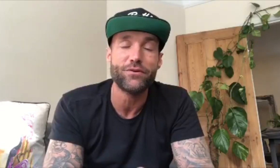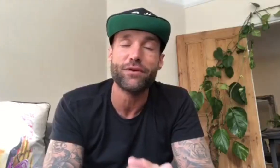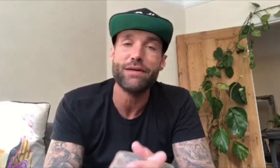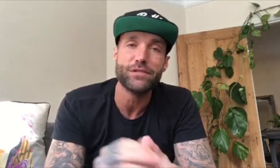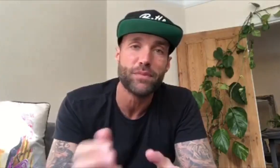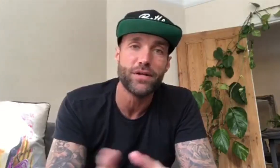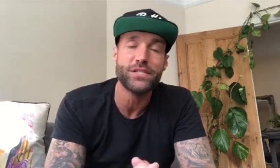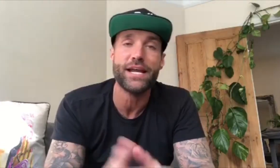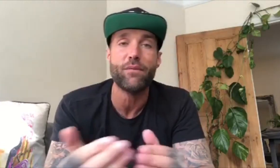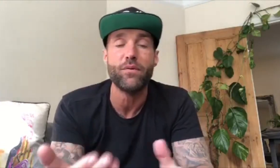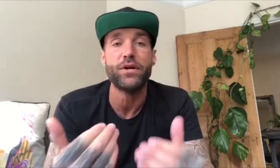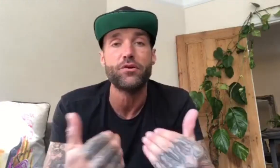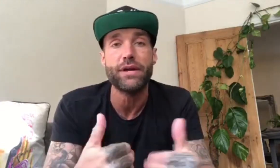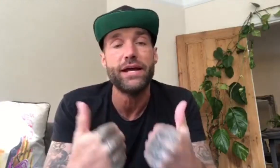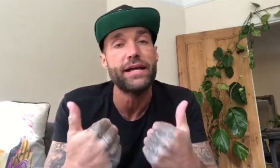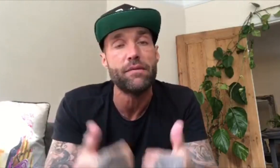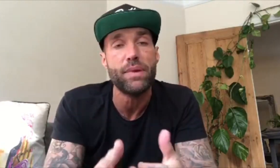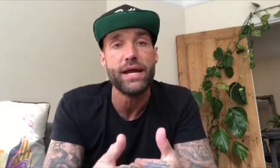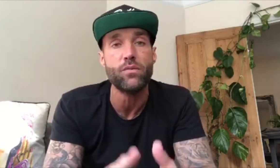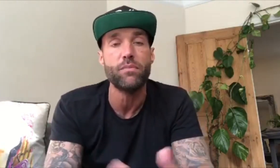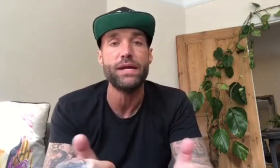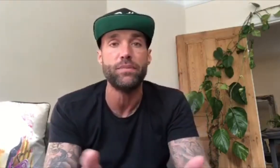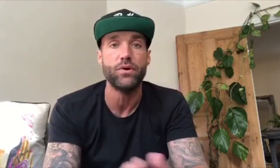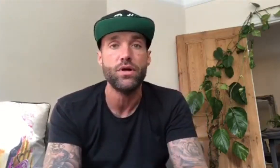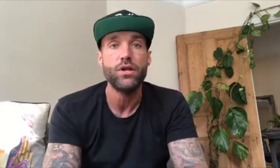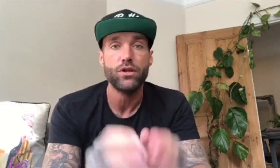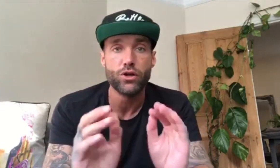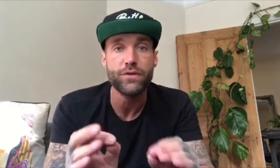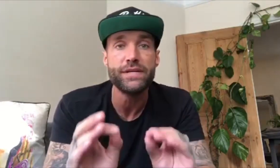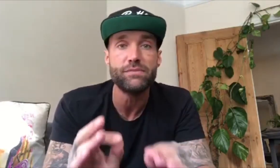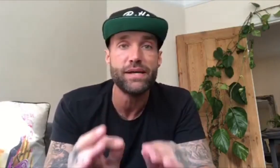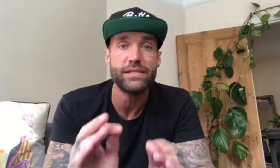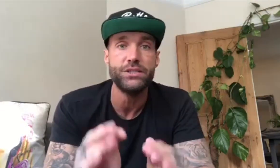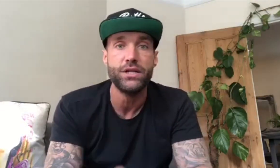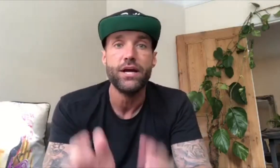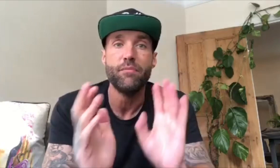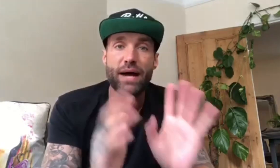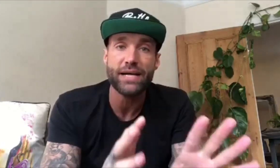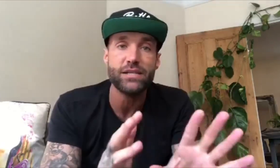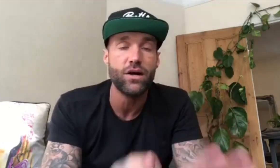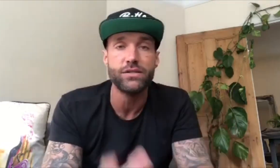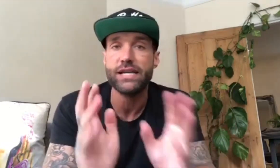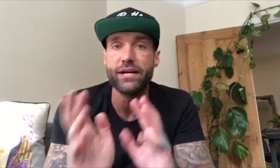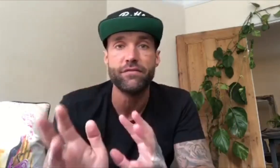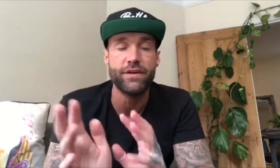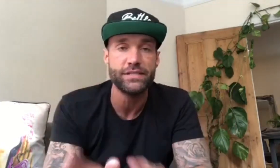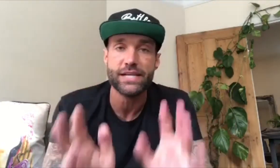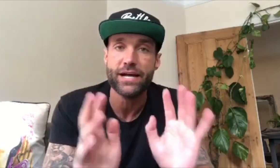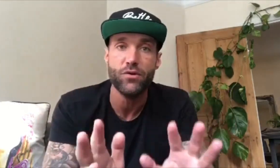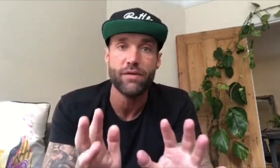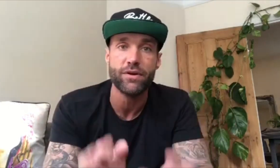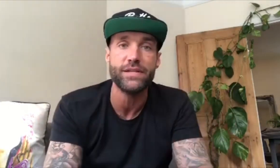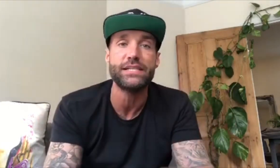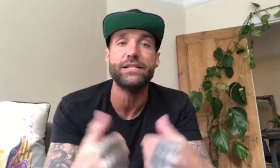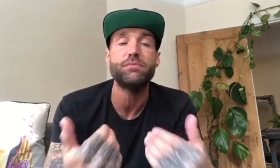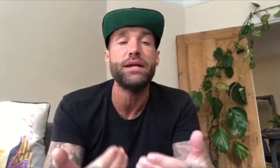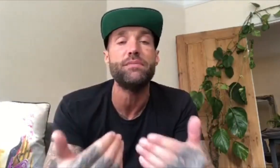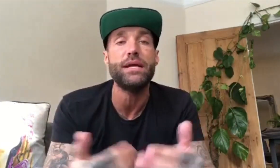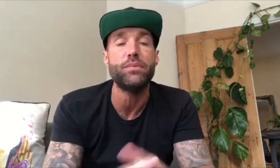great response and now we wanted to create a campaign where people learn this message and pass it on, tag your friends, tag whoever and let's get as many people